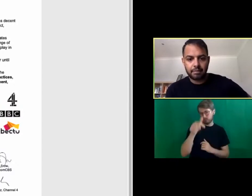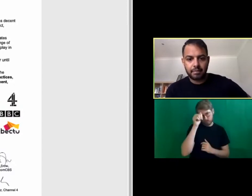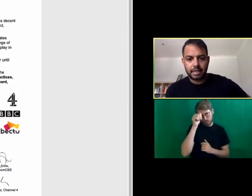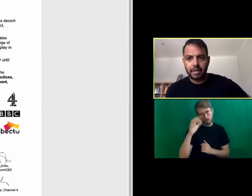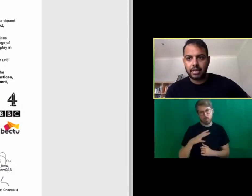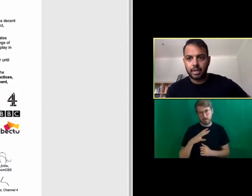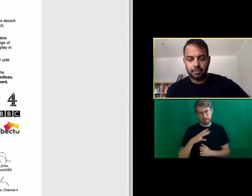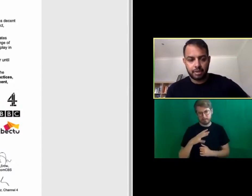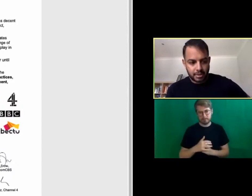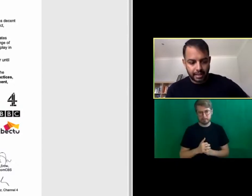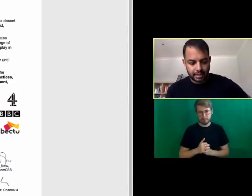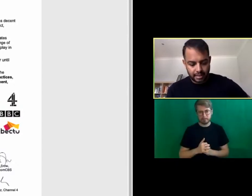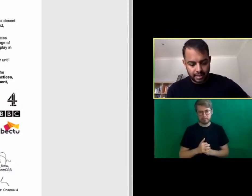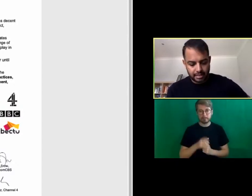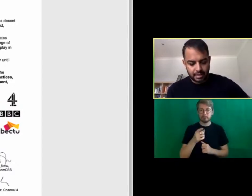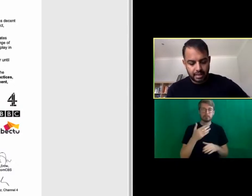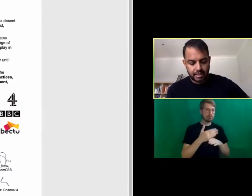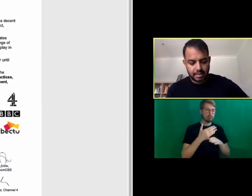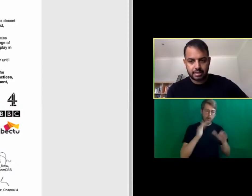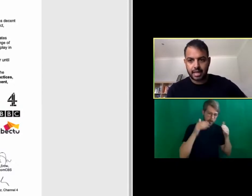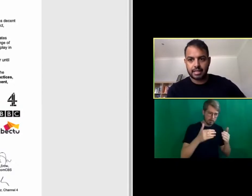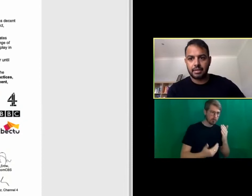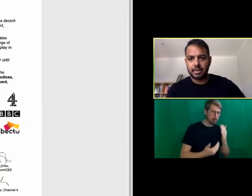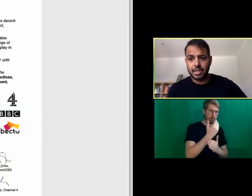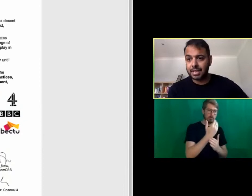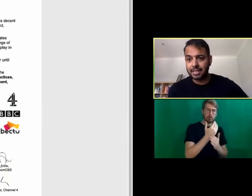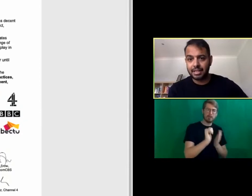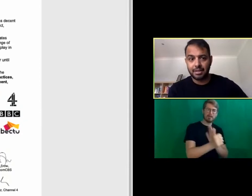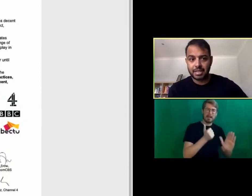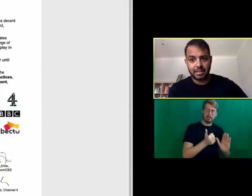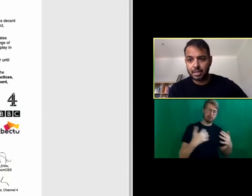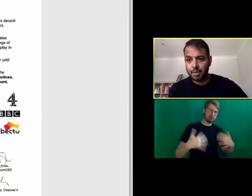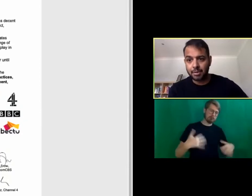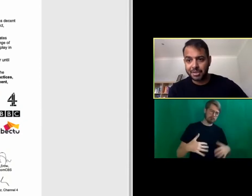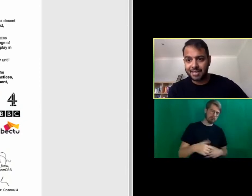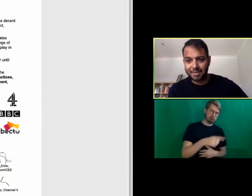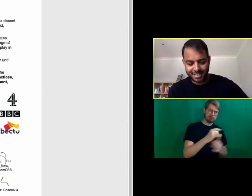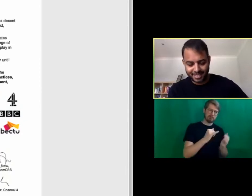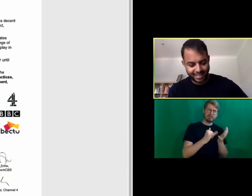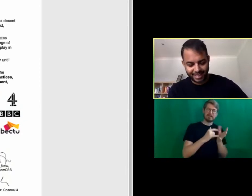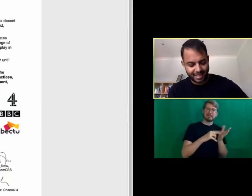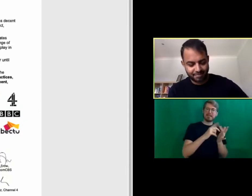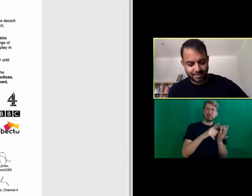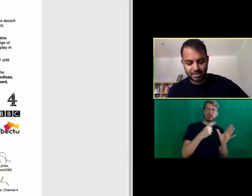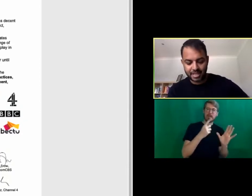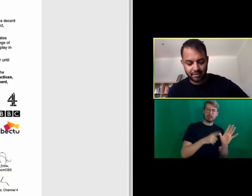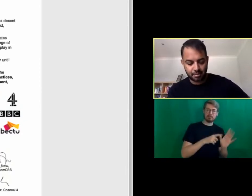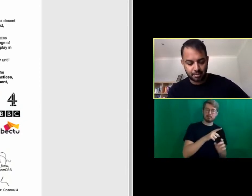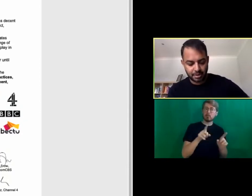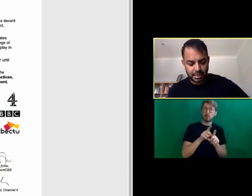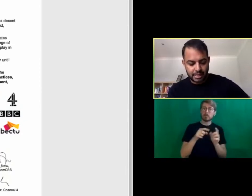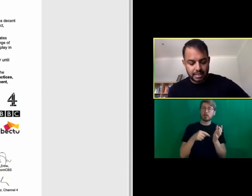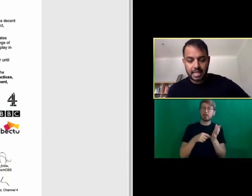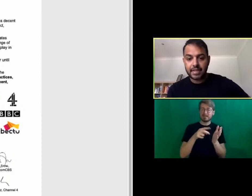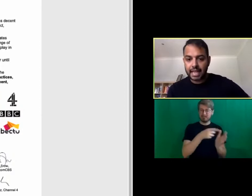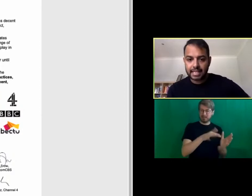um you know her work for new talent is uh is second to none and she's been you know been doing this way before the tv mindset um so it's great to have